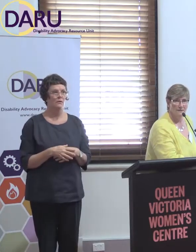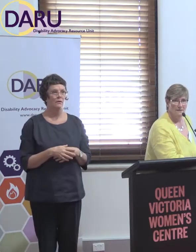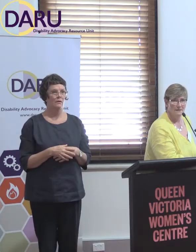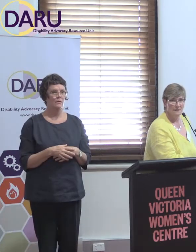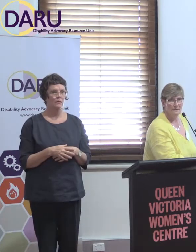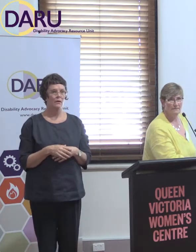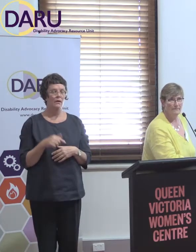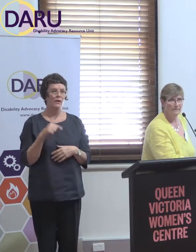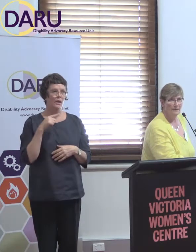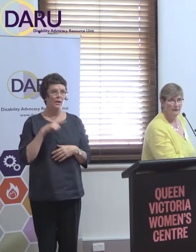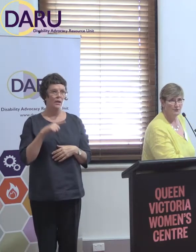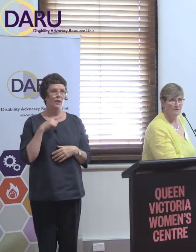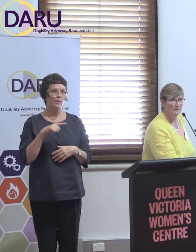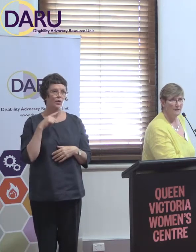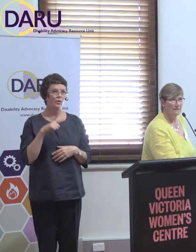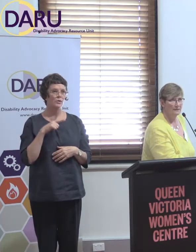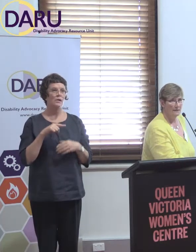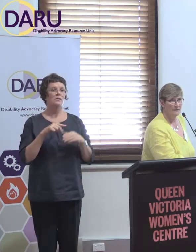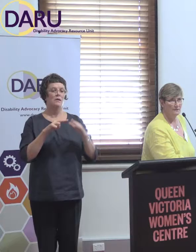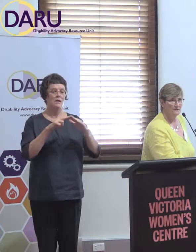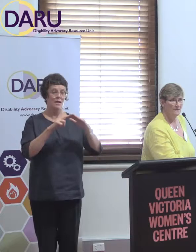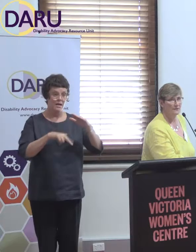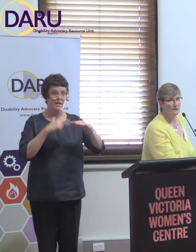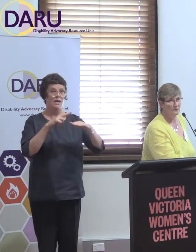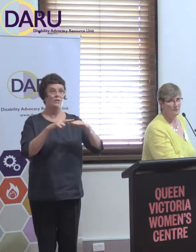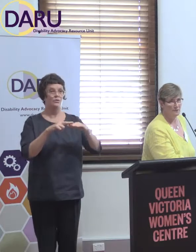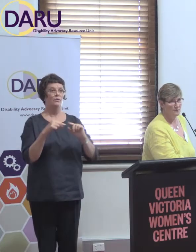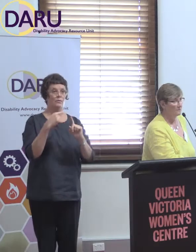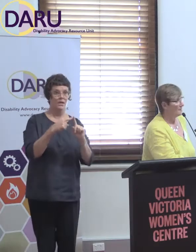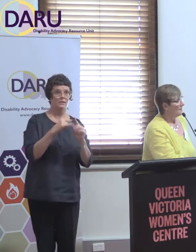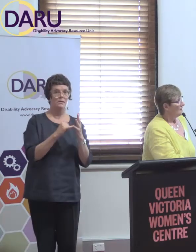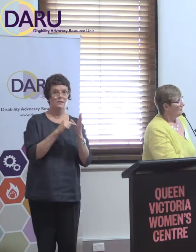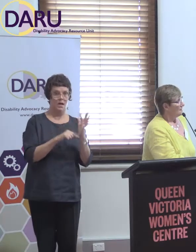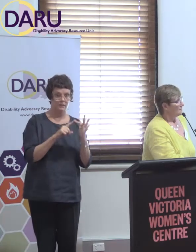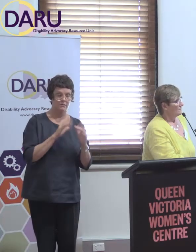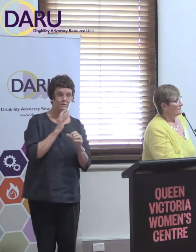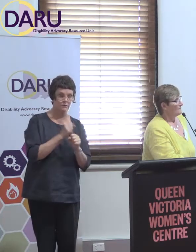national and state and territory issue.